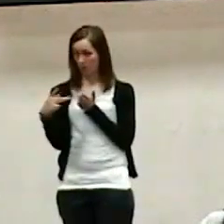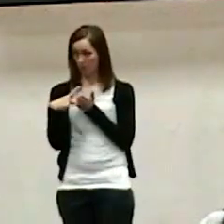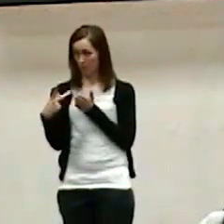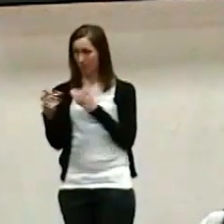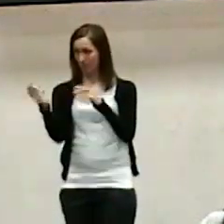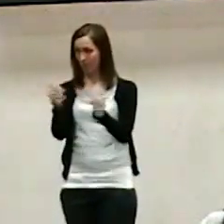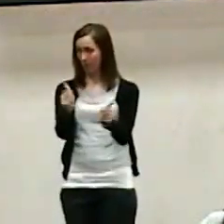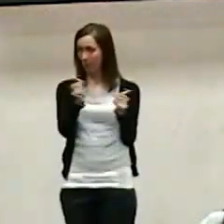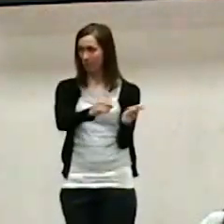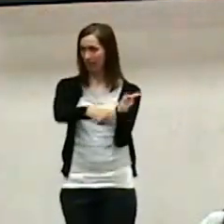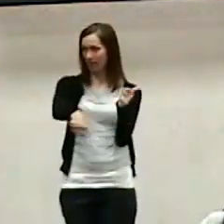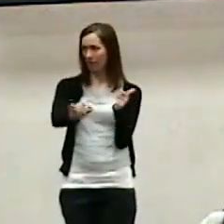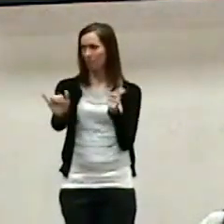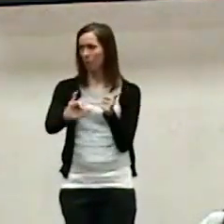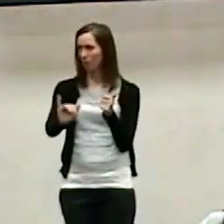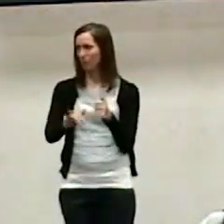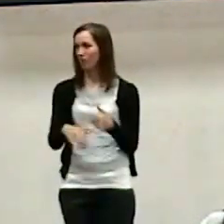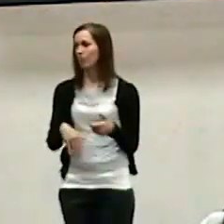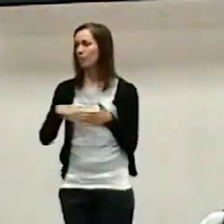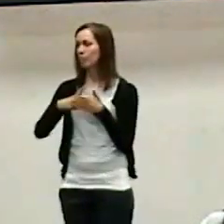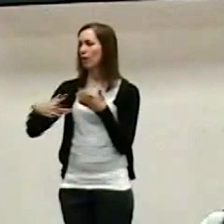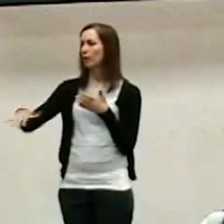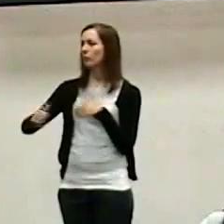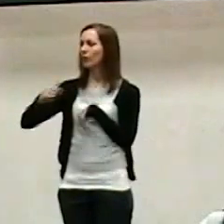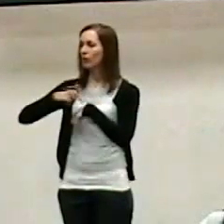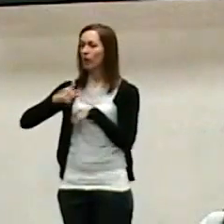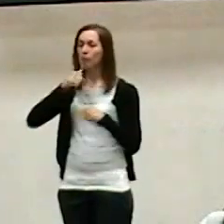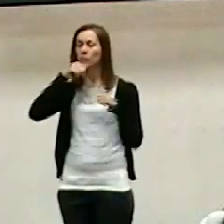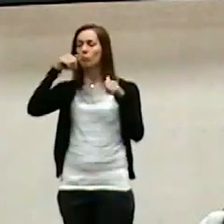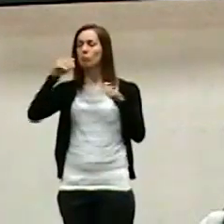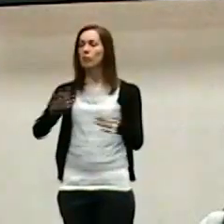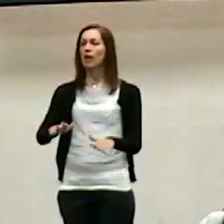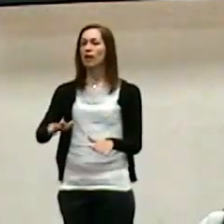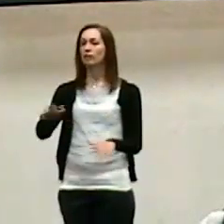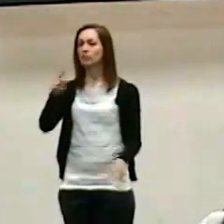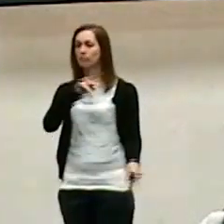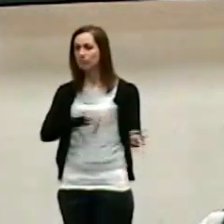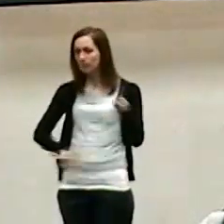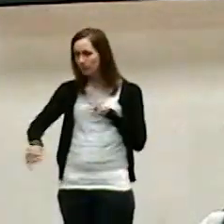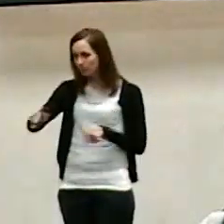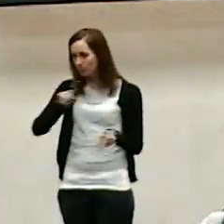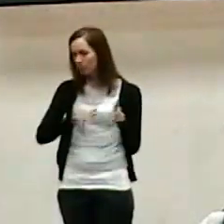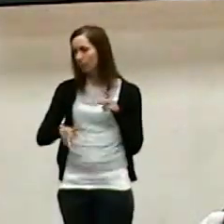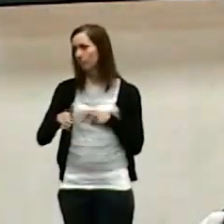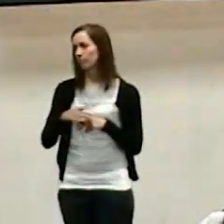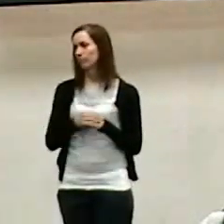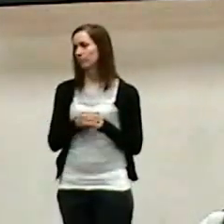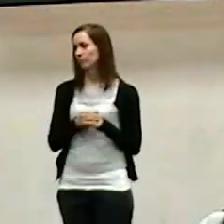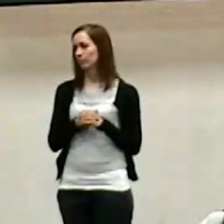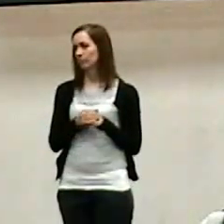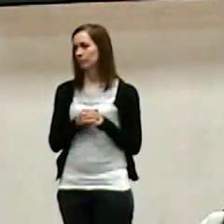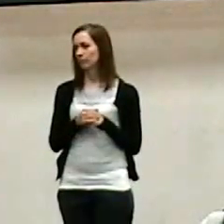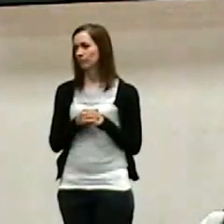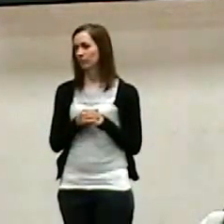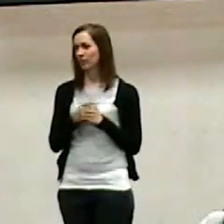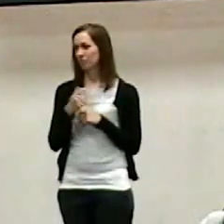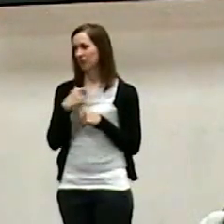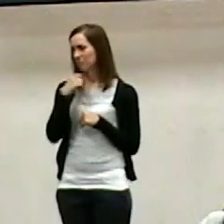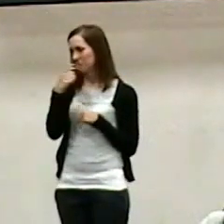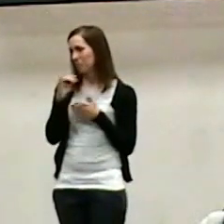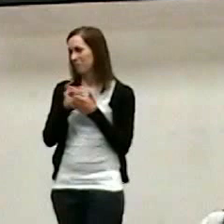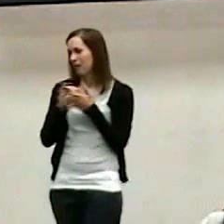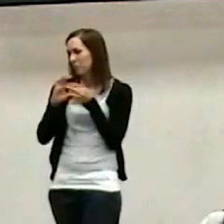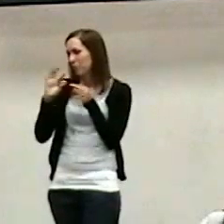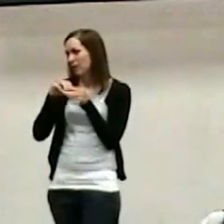Paul took time. Paul blessed people. In the course of the 45 seconds it took me to tell that story.